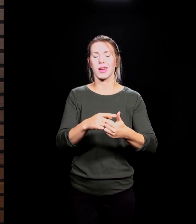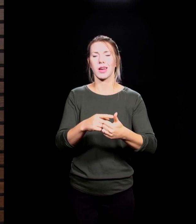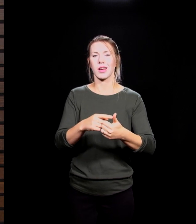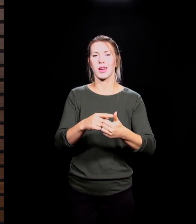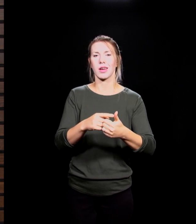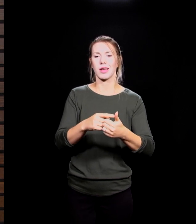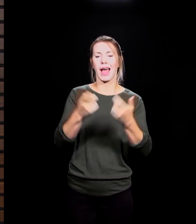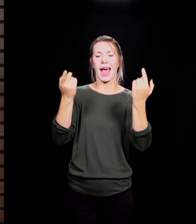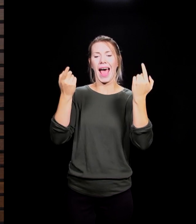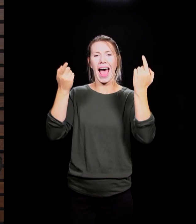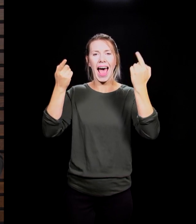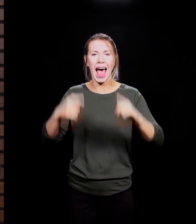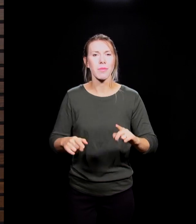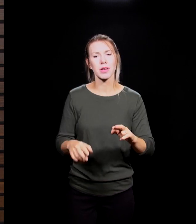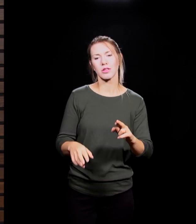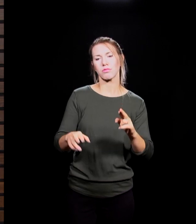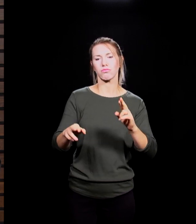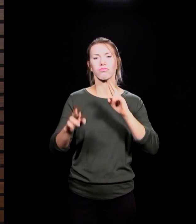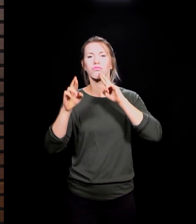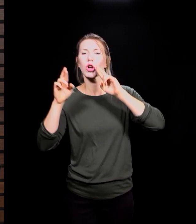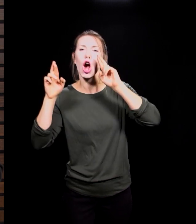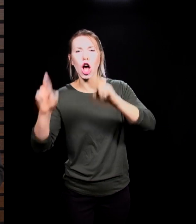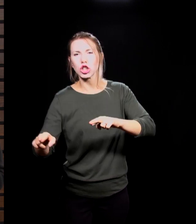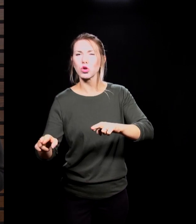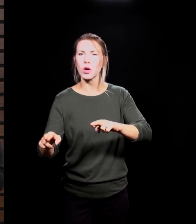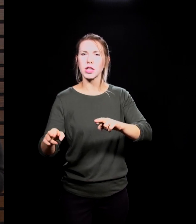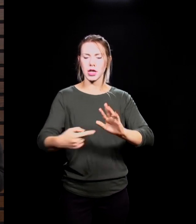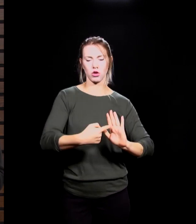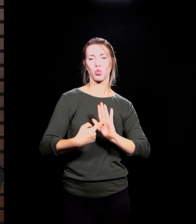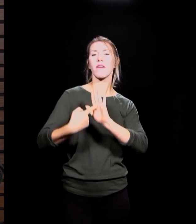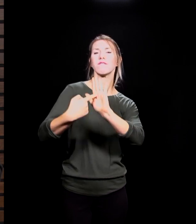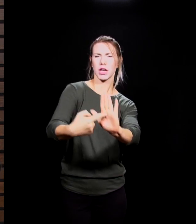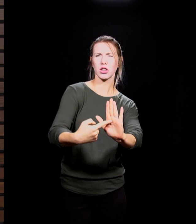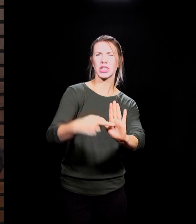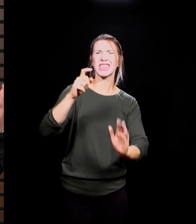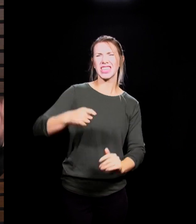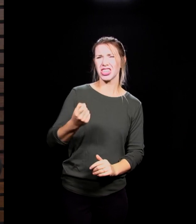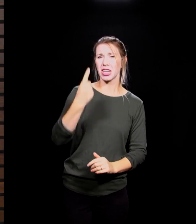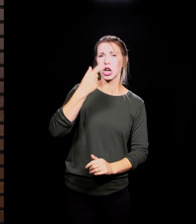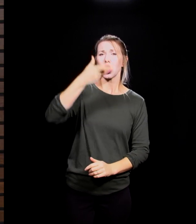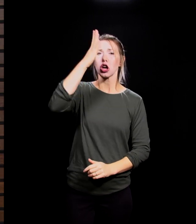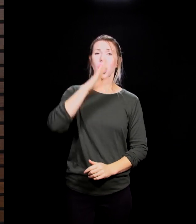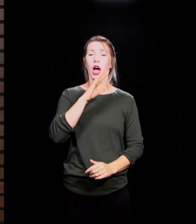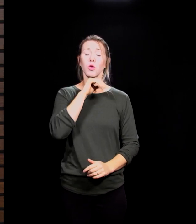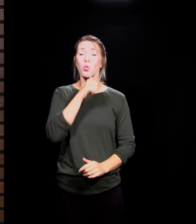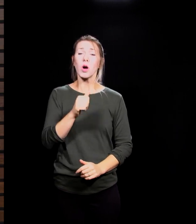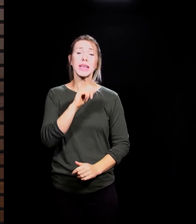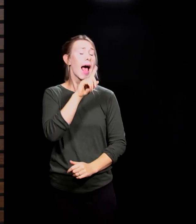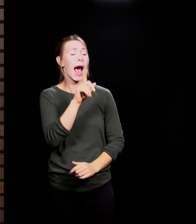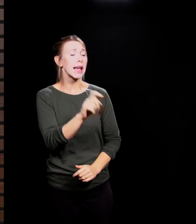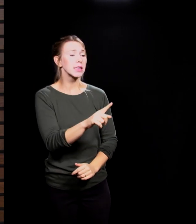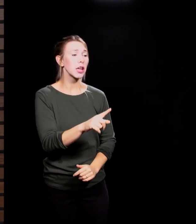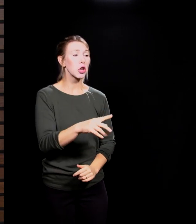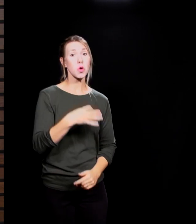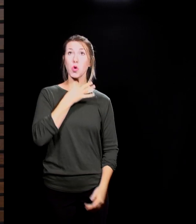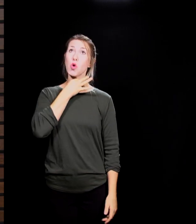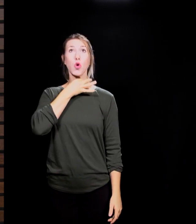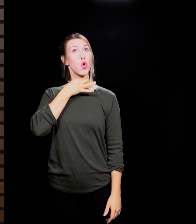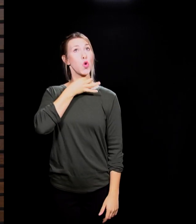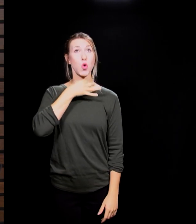humanity. There's a consequence that's revealed. We have to understand that God was not asking this question out of genuine curiosity, right? I'm going to use